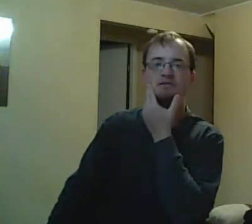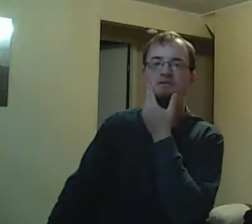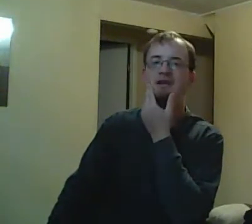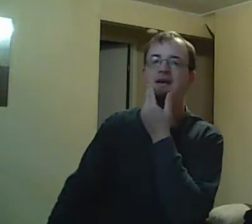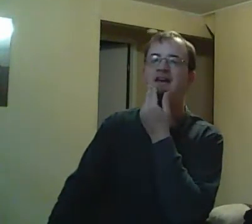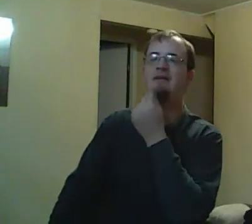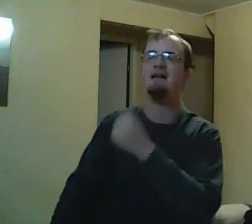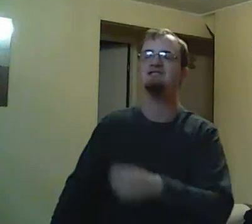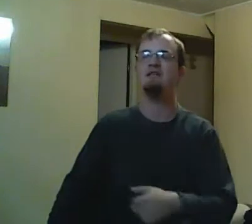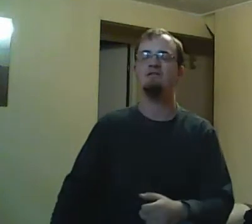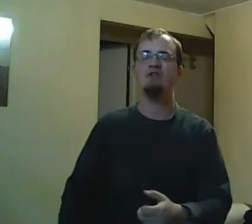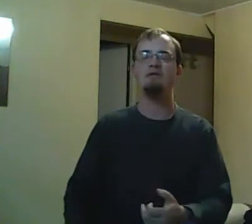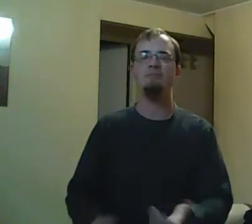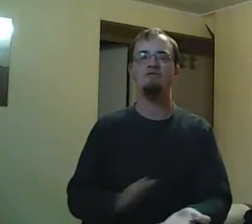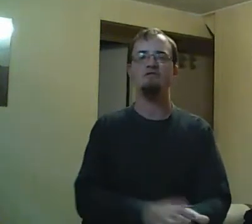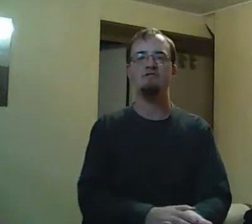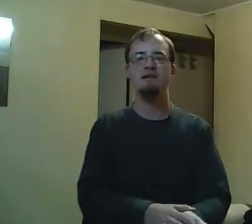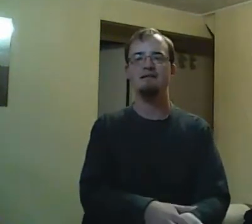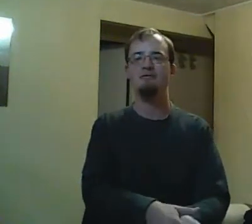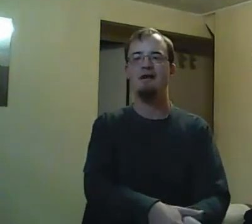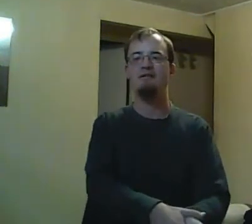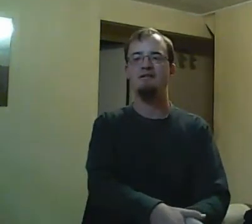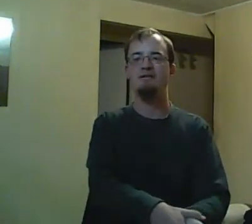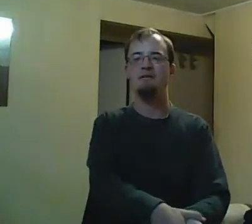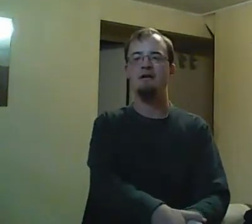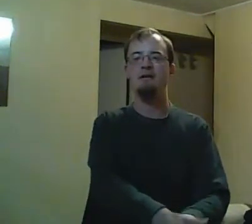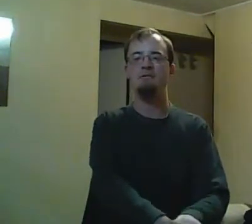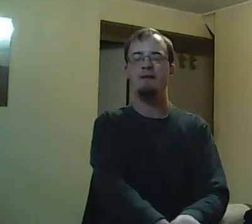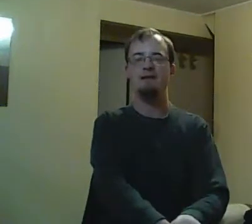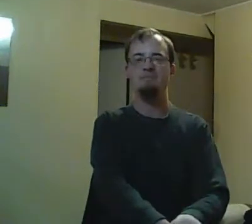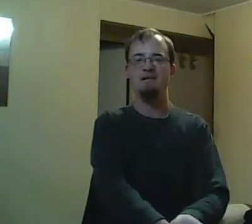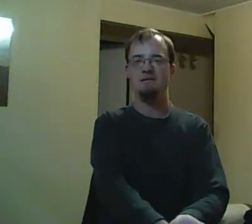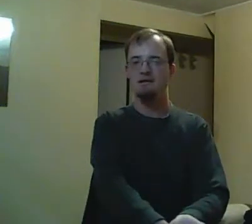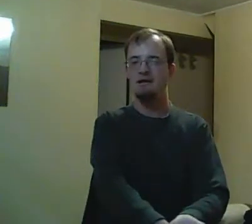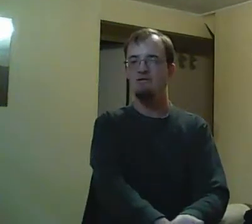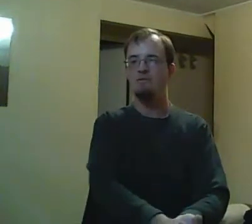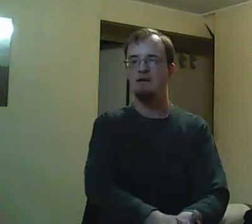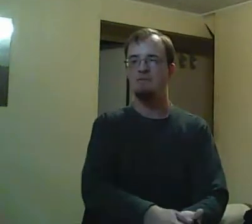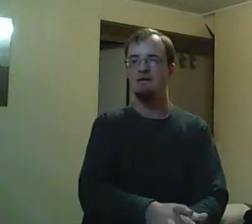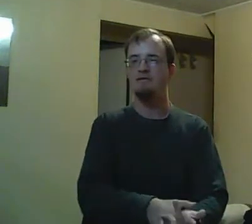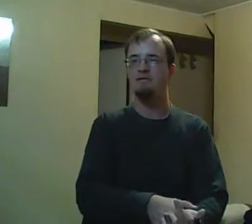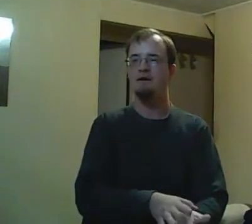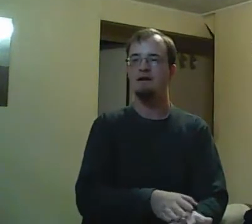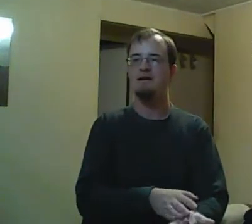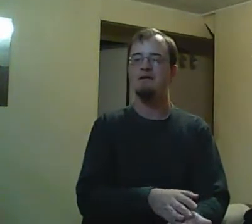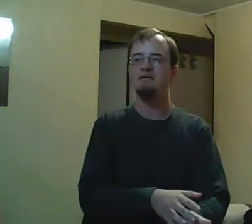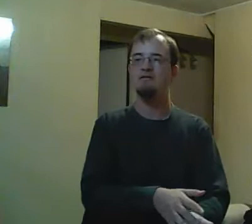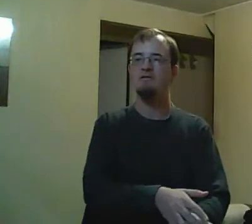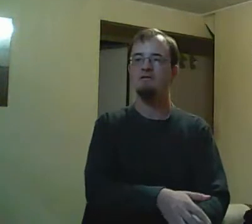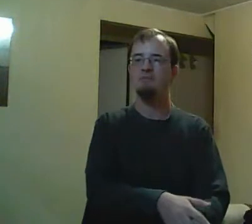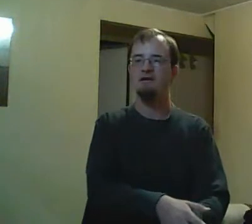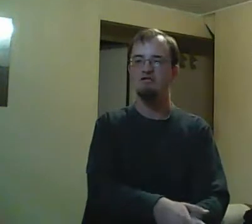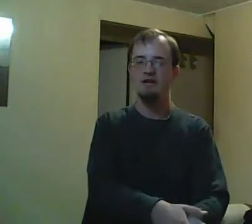going back to school regularly just a weekend after the shooting? Well, no. What ends up happening